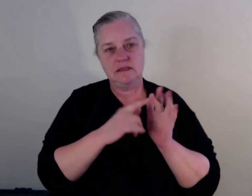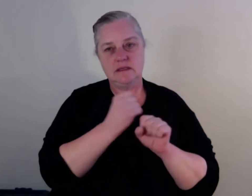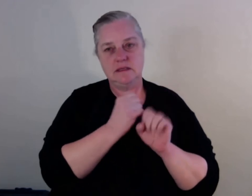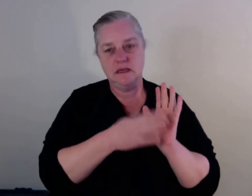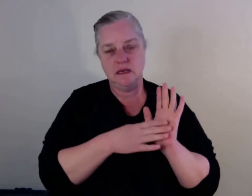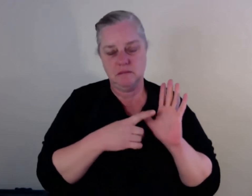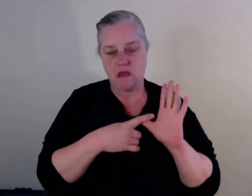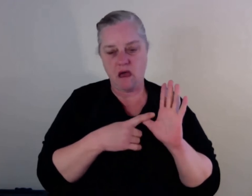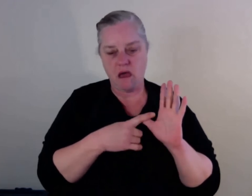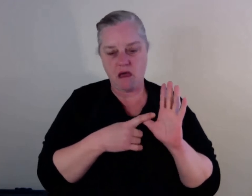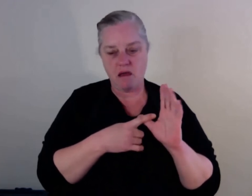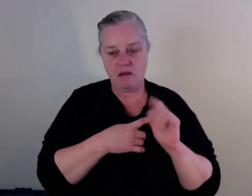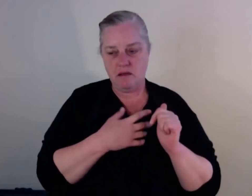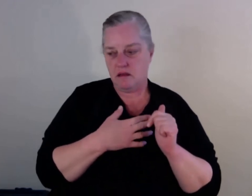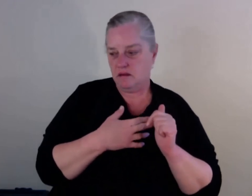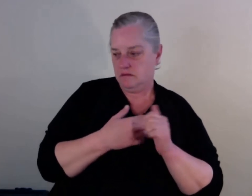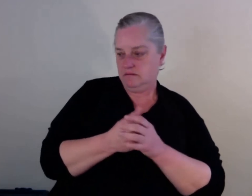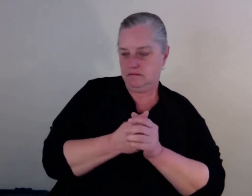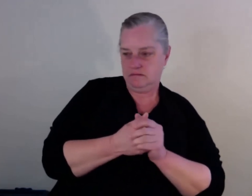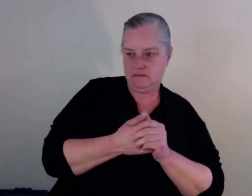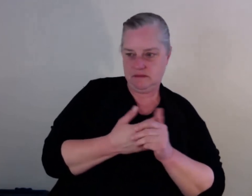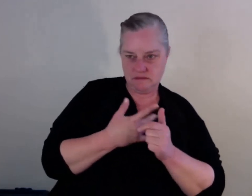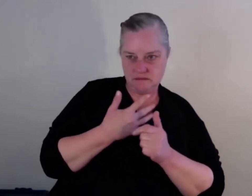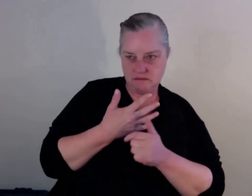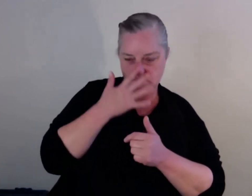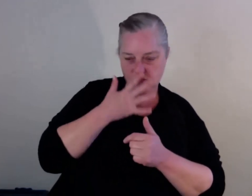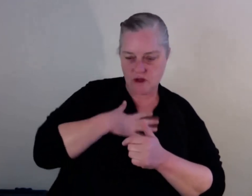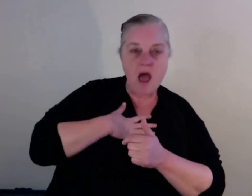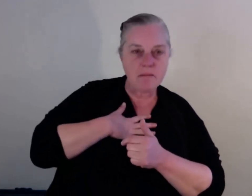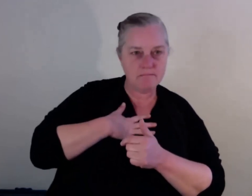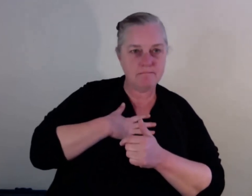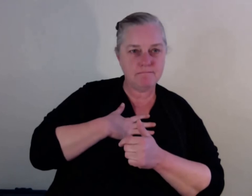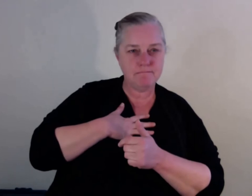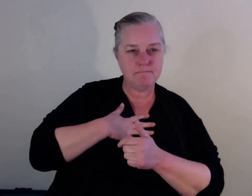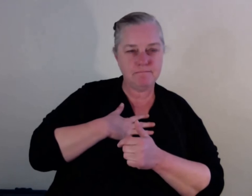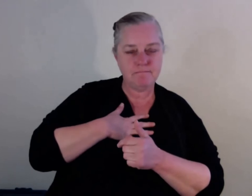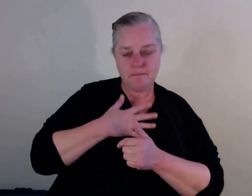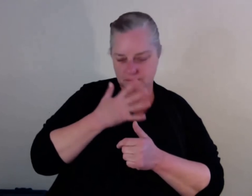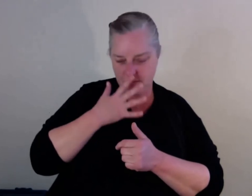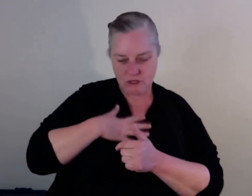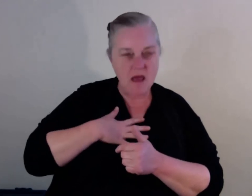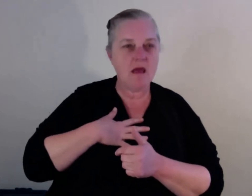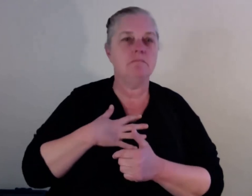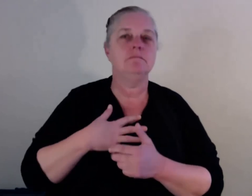for help, you know, like you're seen as weak or, you know, you, you try to do that stuff on your own. Um,